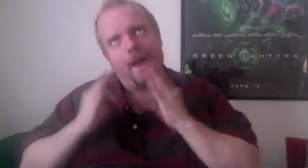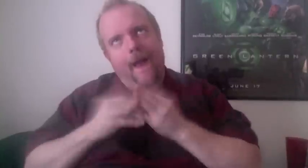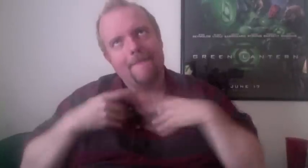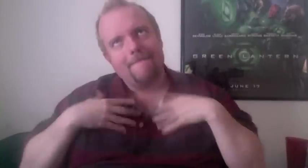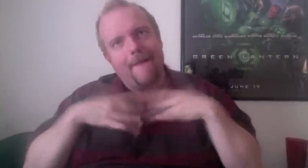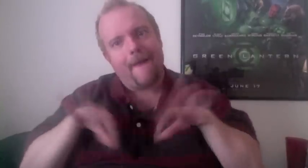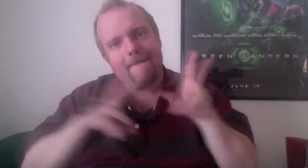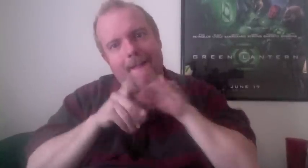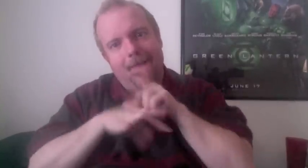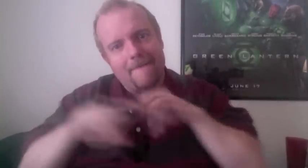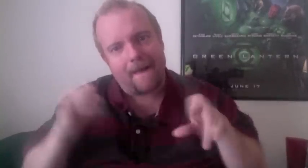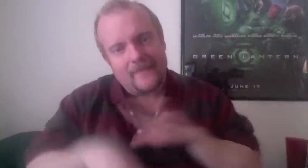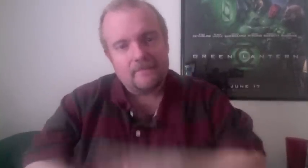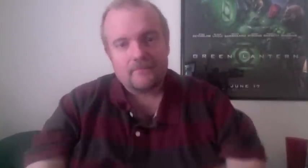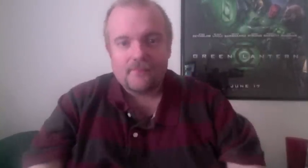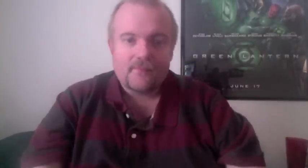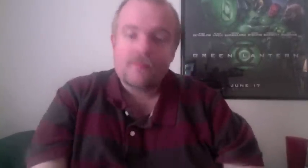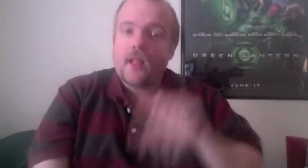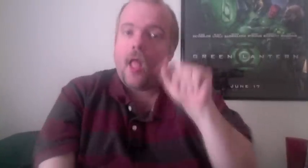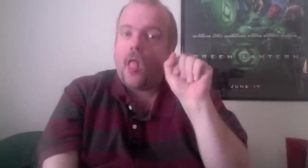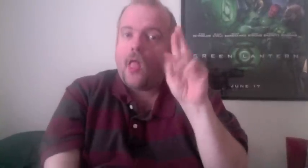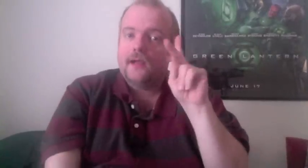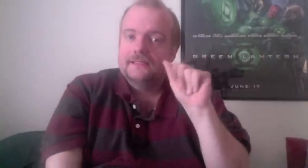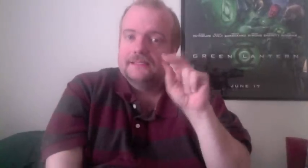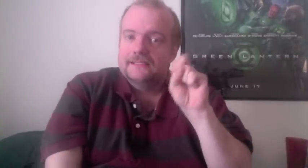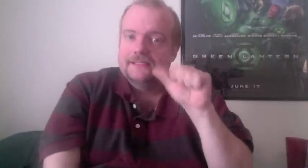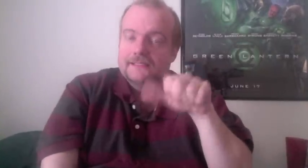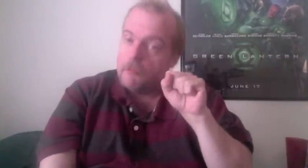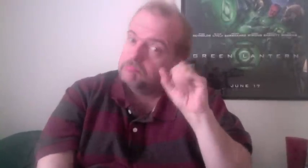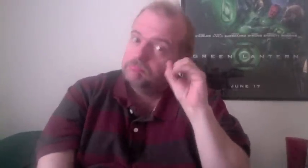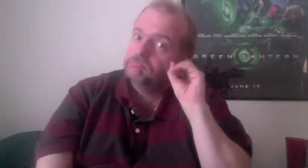it, and nothing like that had ever happened to me before. That scared me to death.